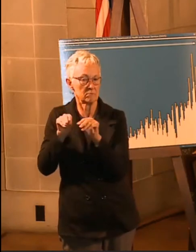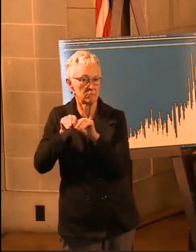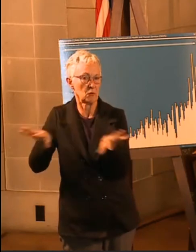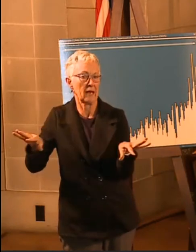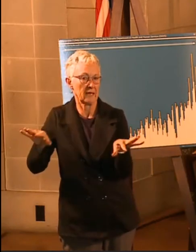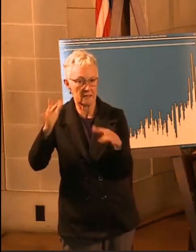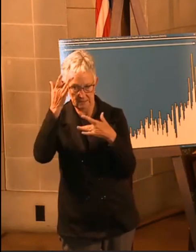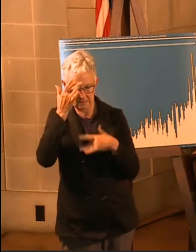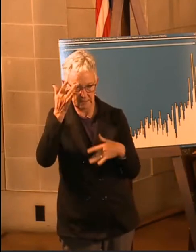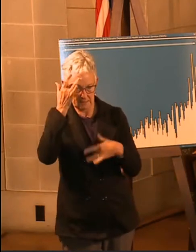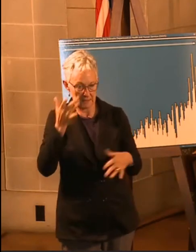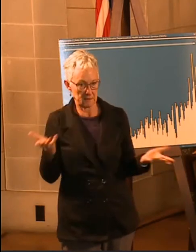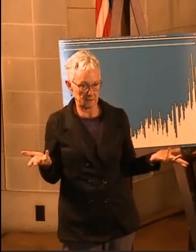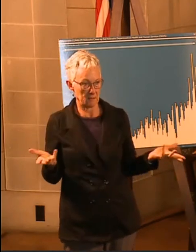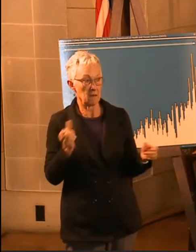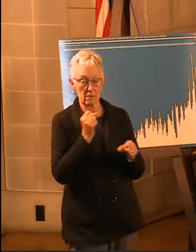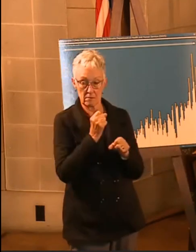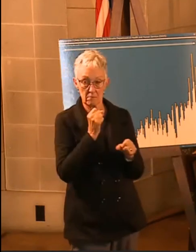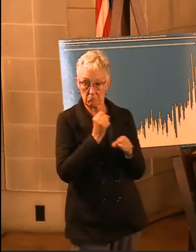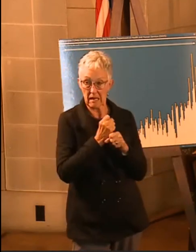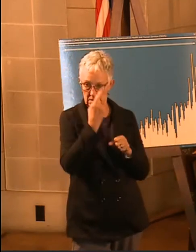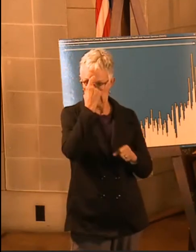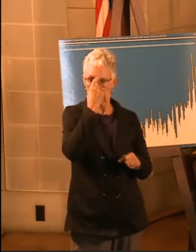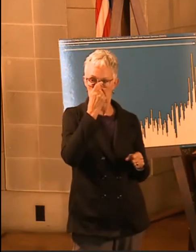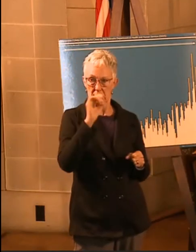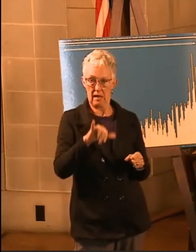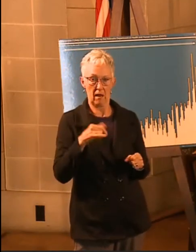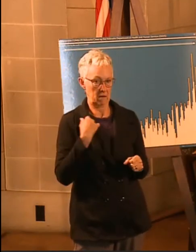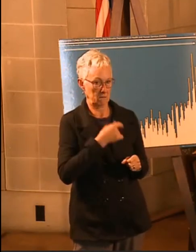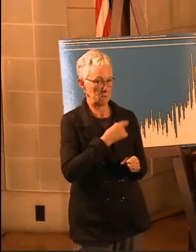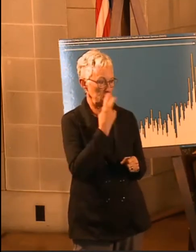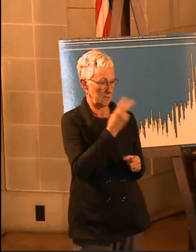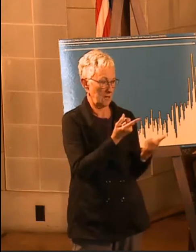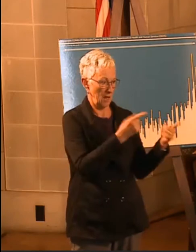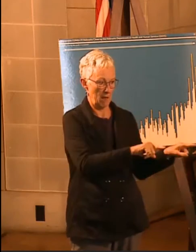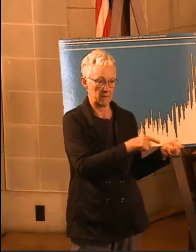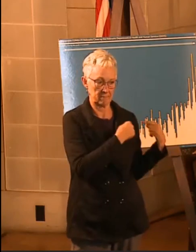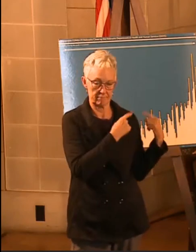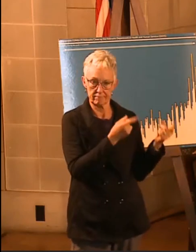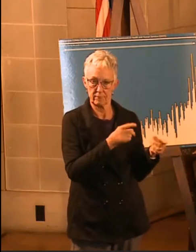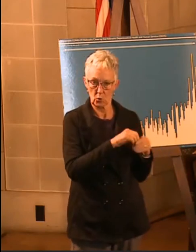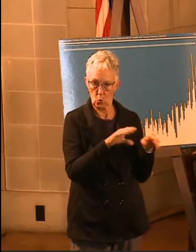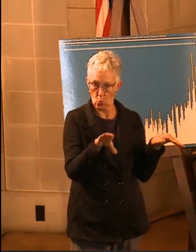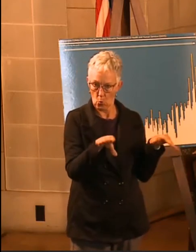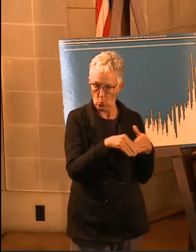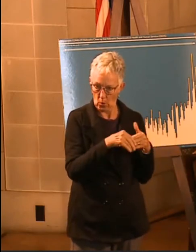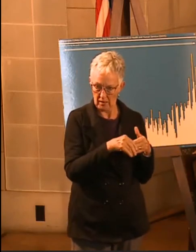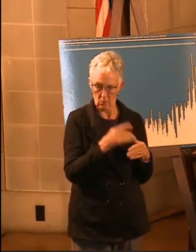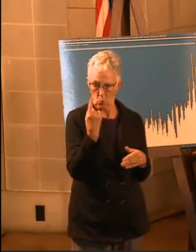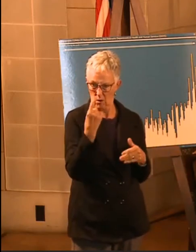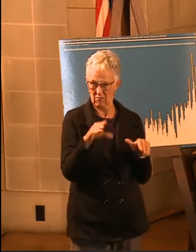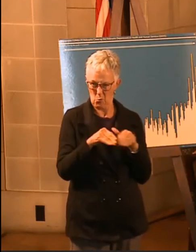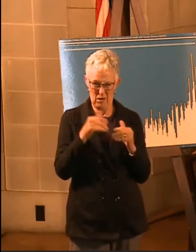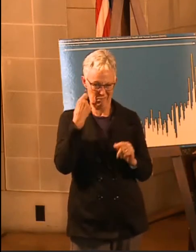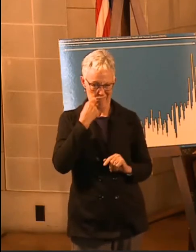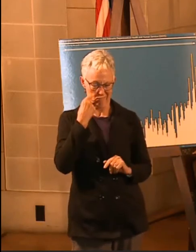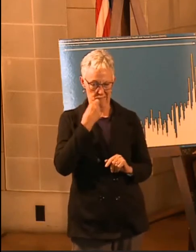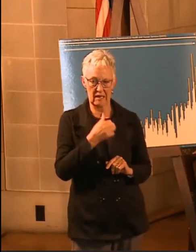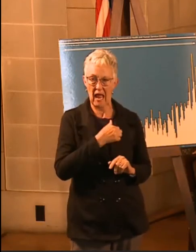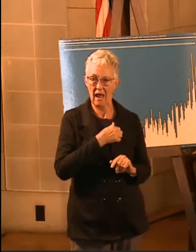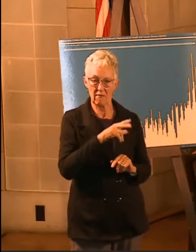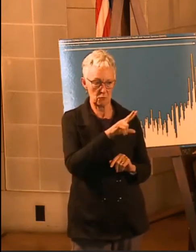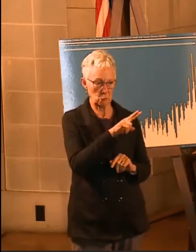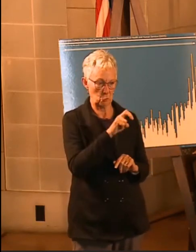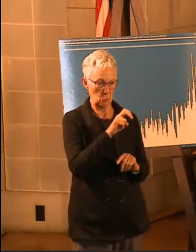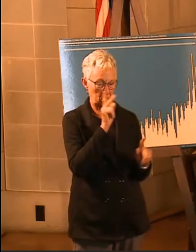one person to another. And we have seen that in cases like of a wedding, where we had a wedding where we had 200 guests and 30 people came down. Or